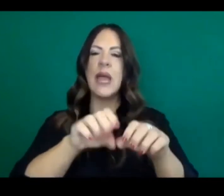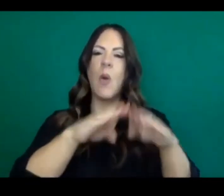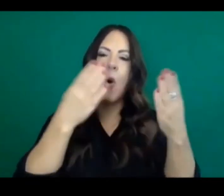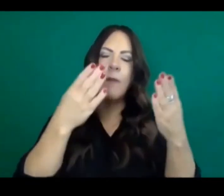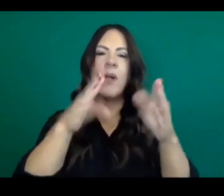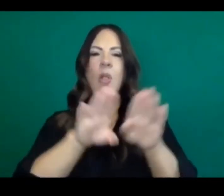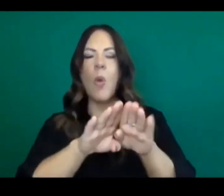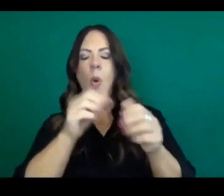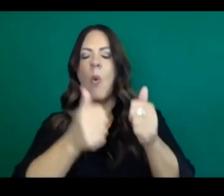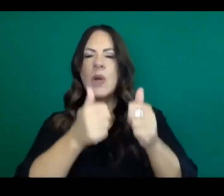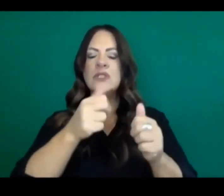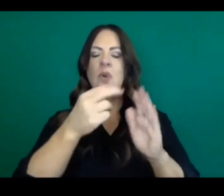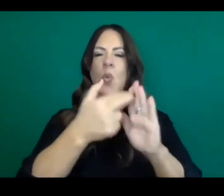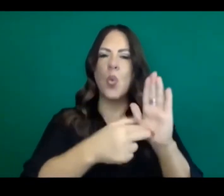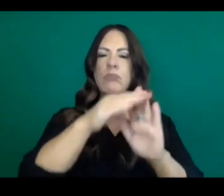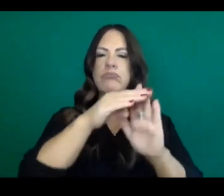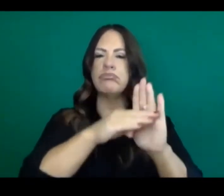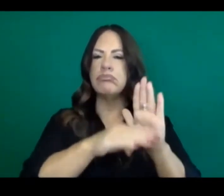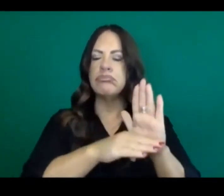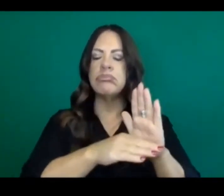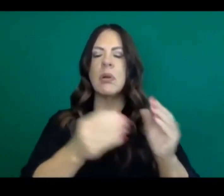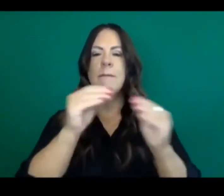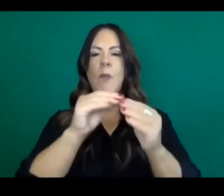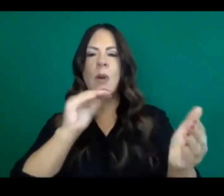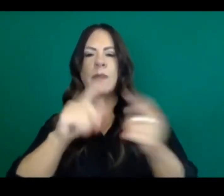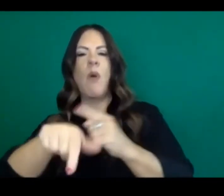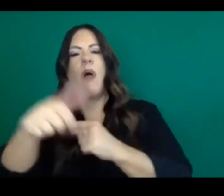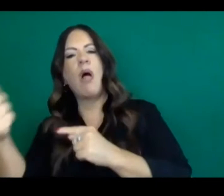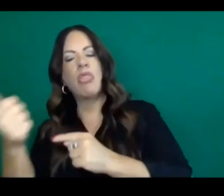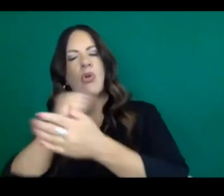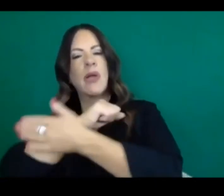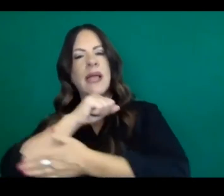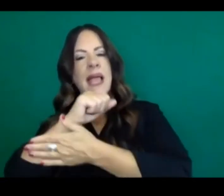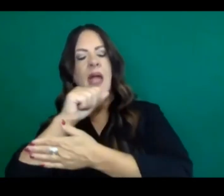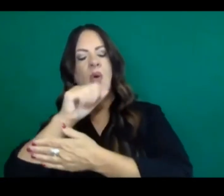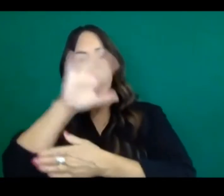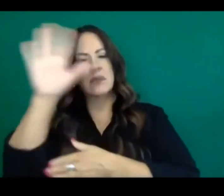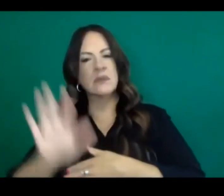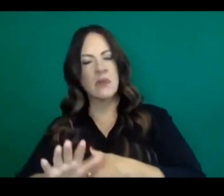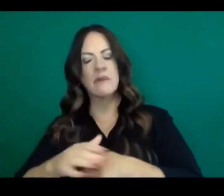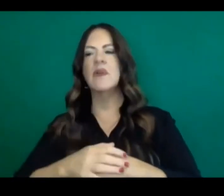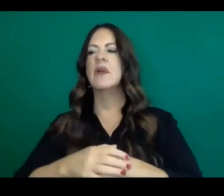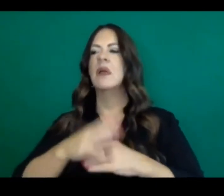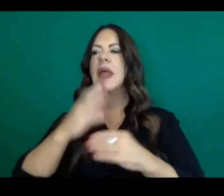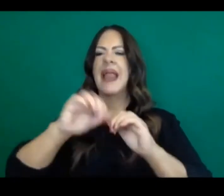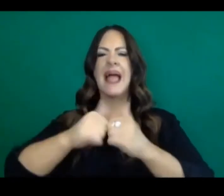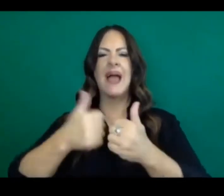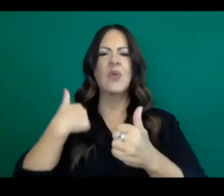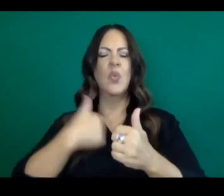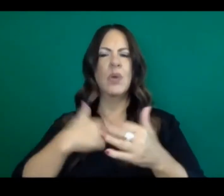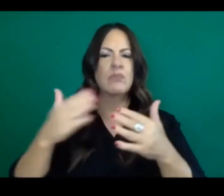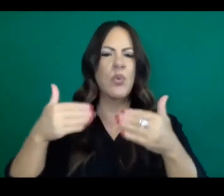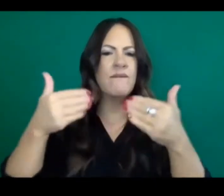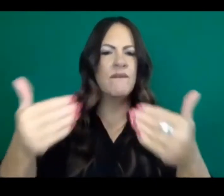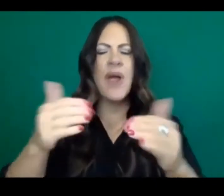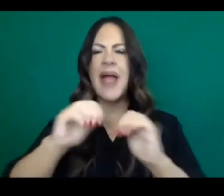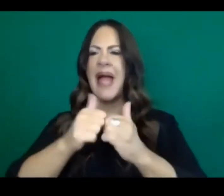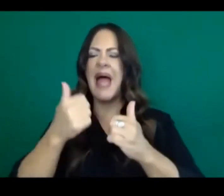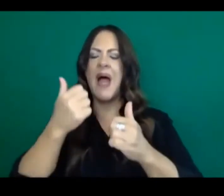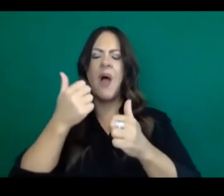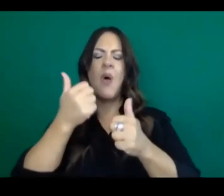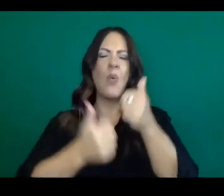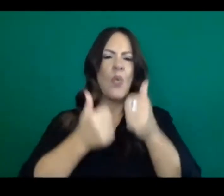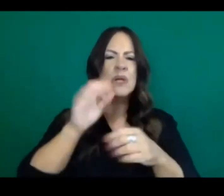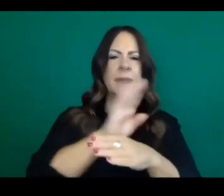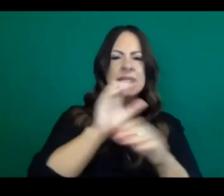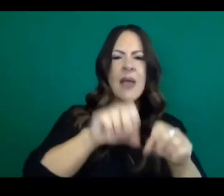across California, 58 different flavors of what it meant to move forward and have our economy begin to operate. What we